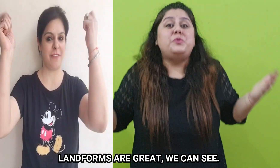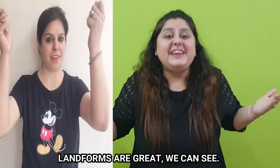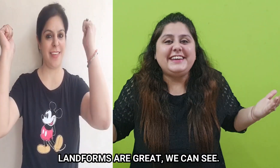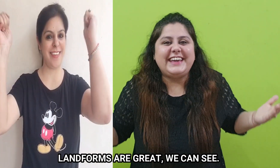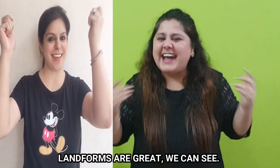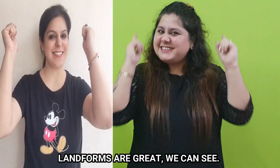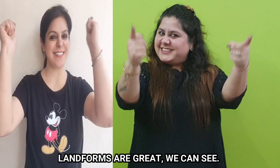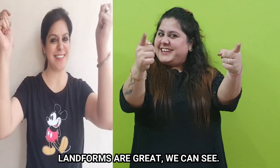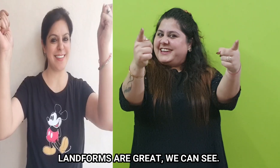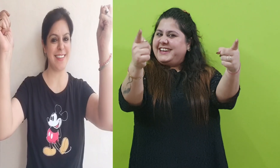We can see.